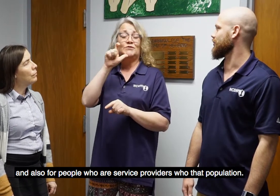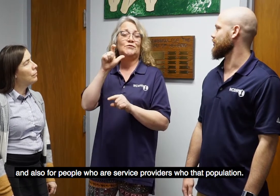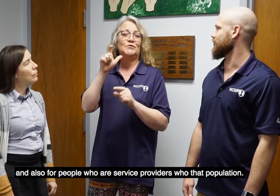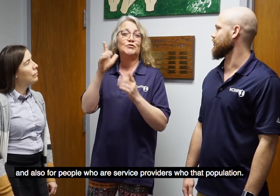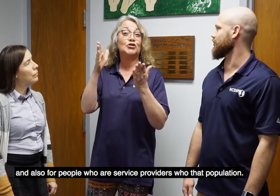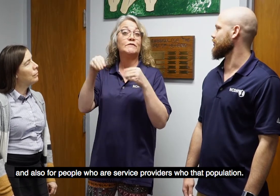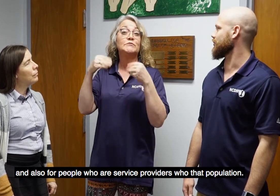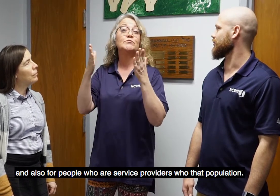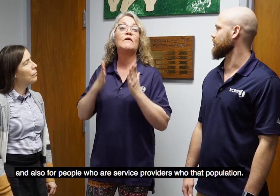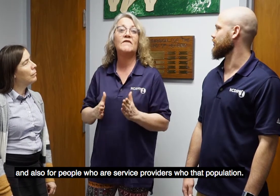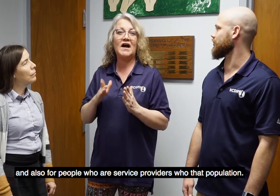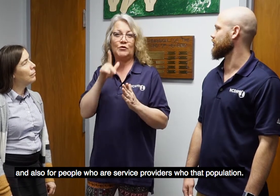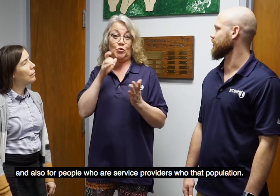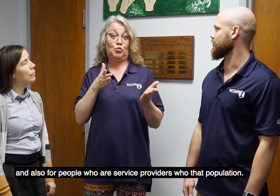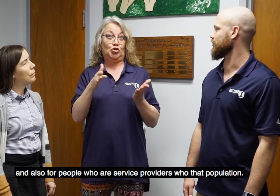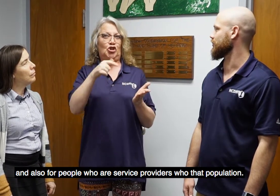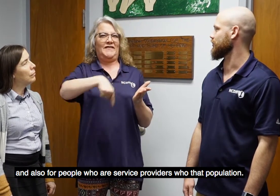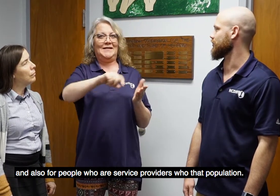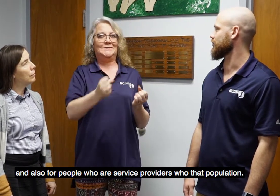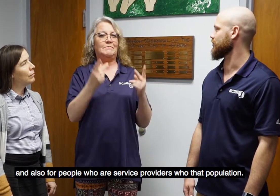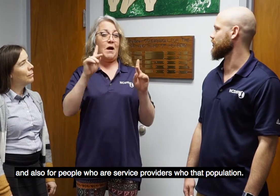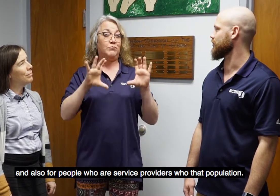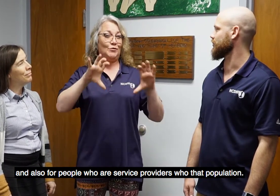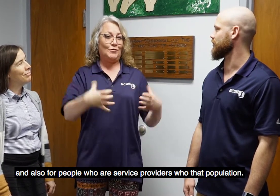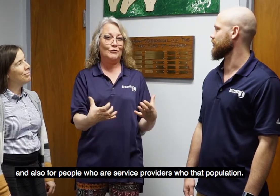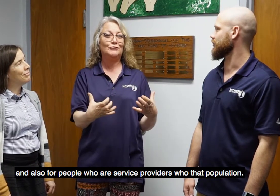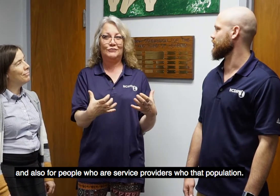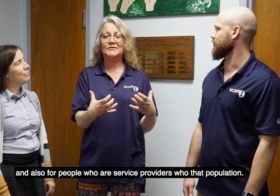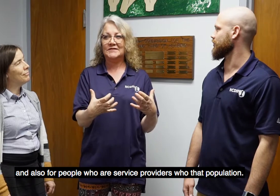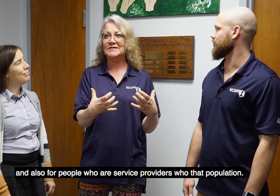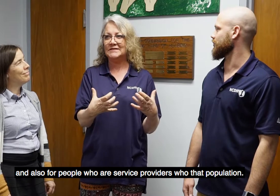also for people who are service providers, who serve that population.